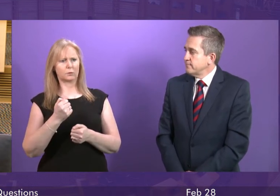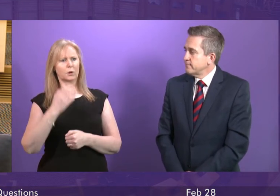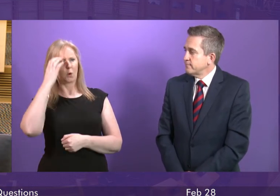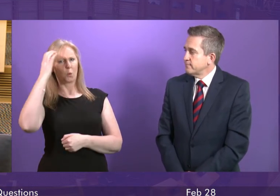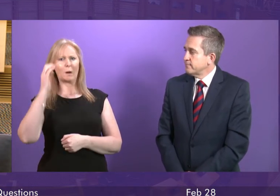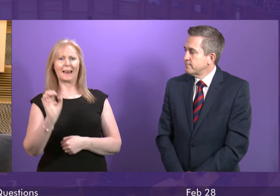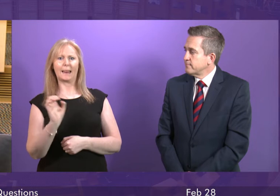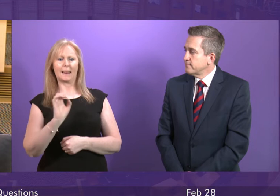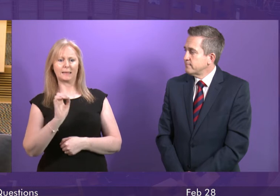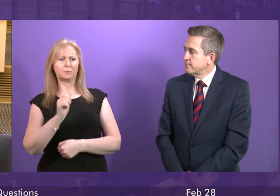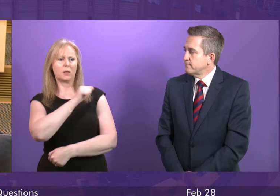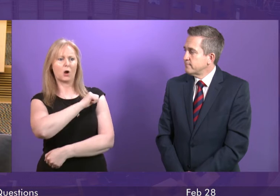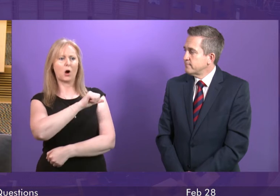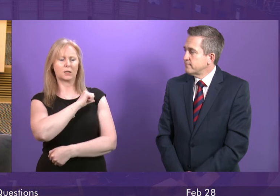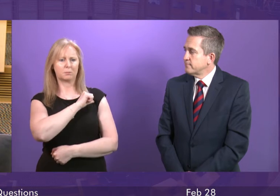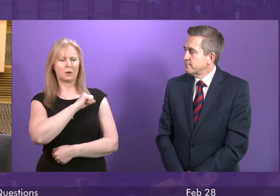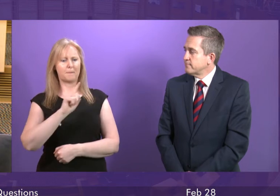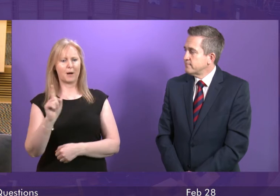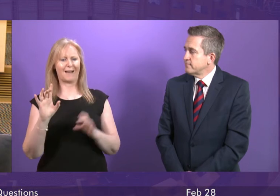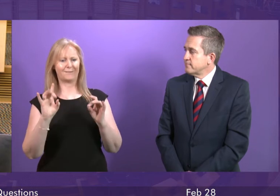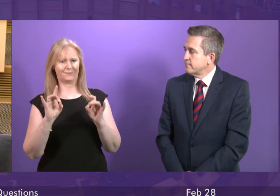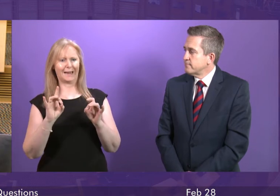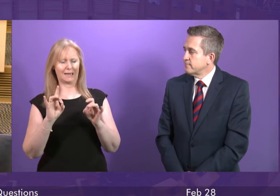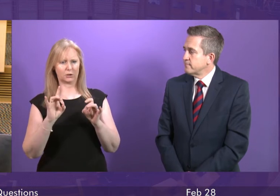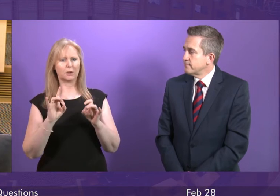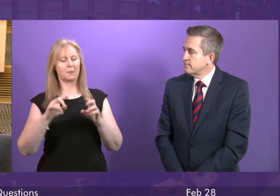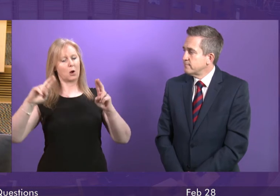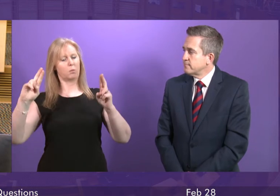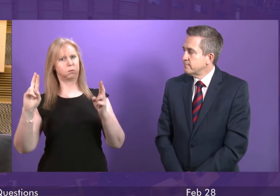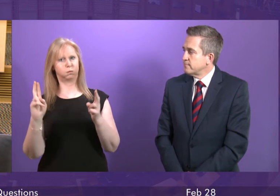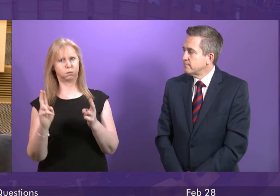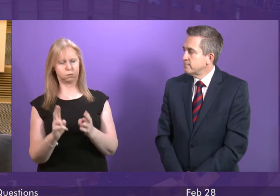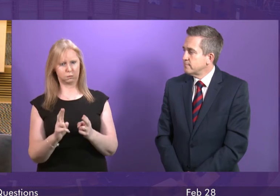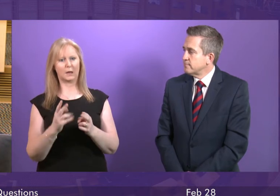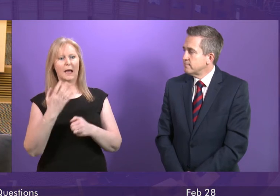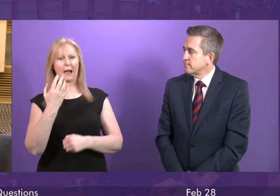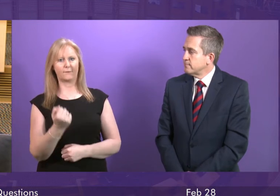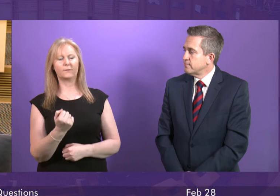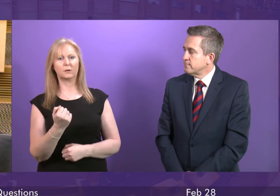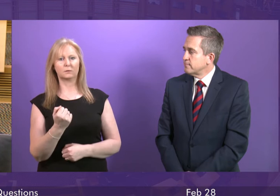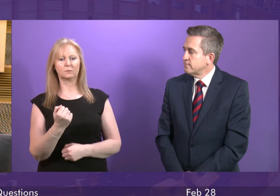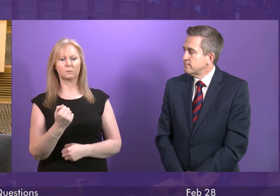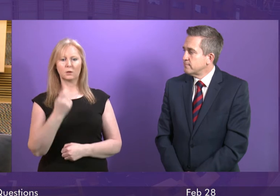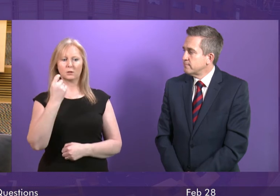times. But infection rates in our hospitals have reduced dramatically. For some infections, the reductions have been over